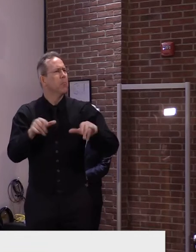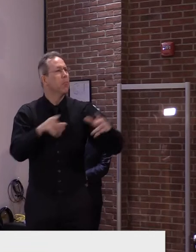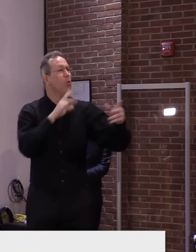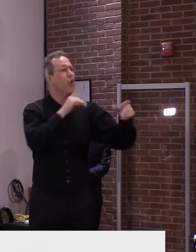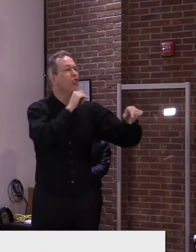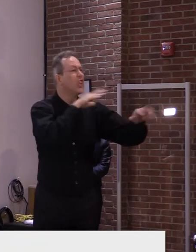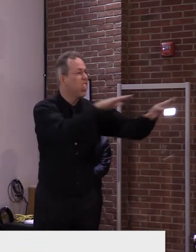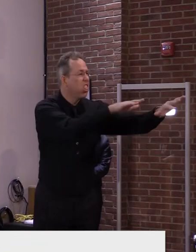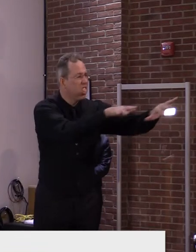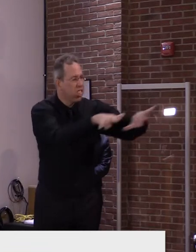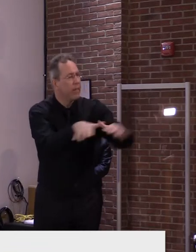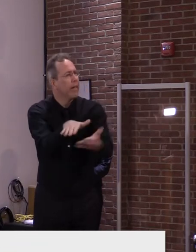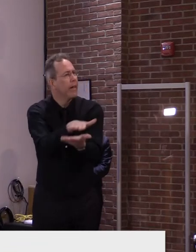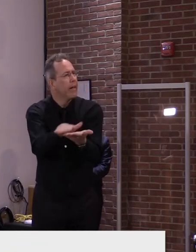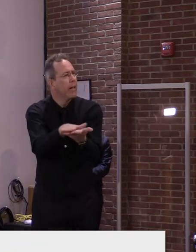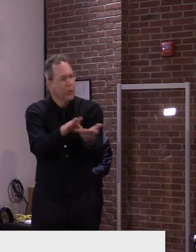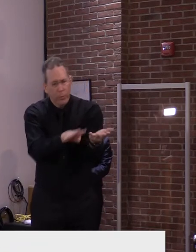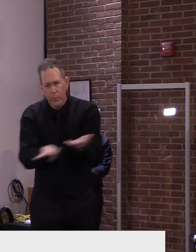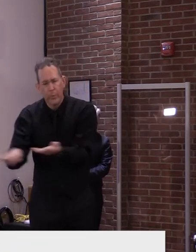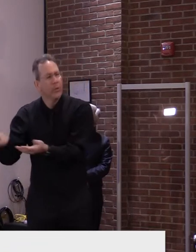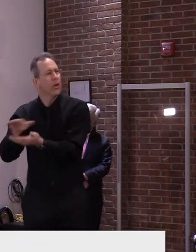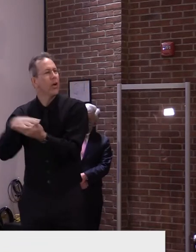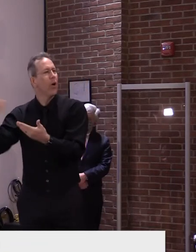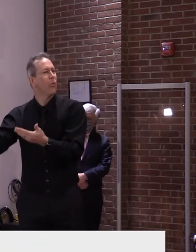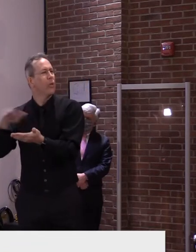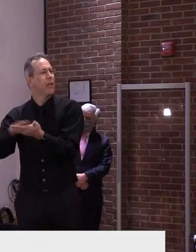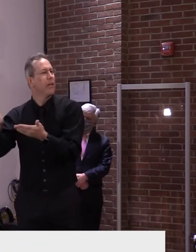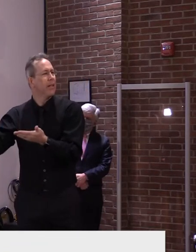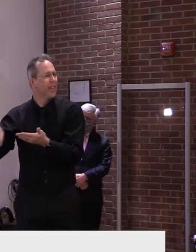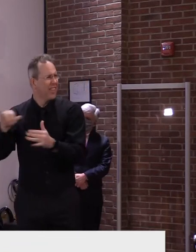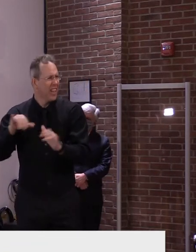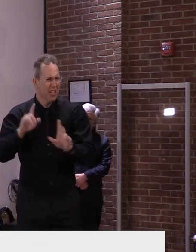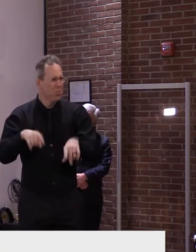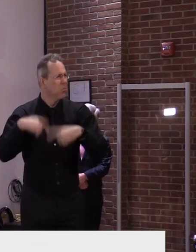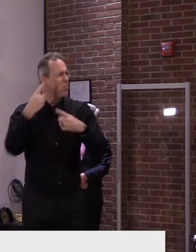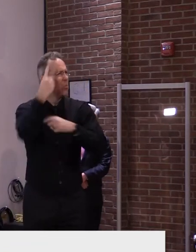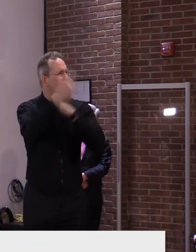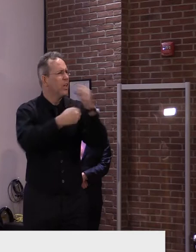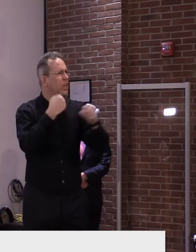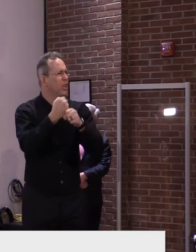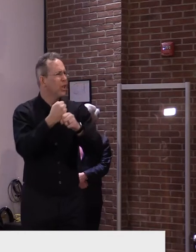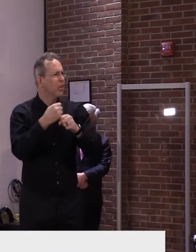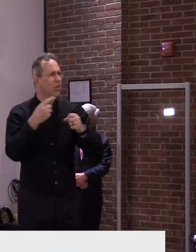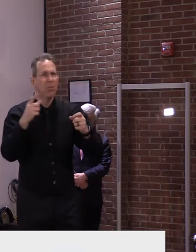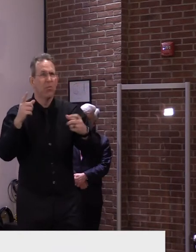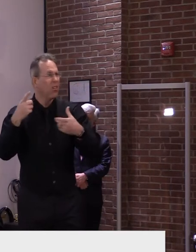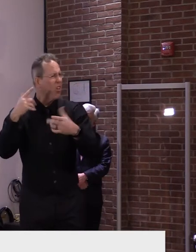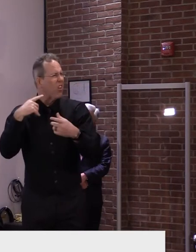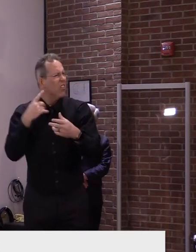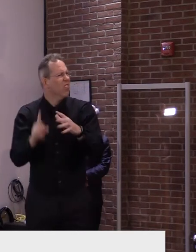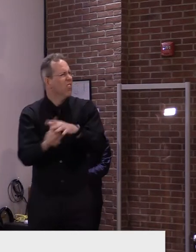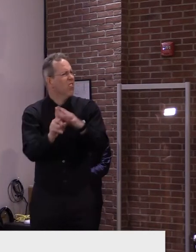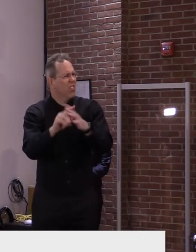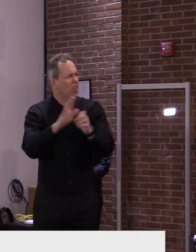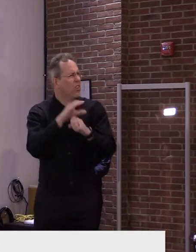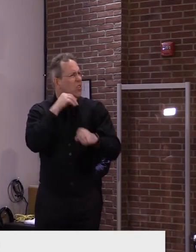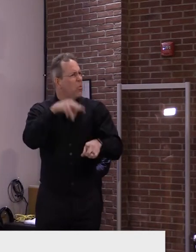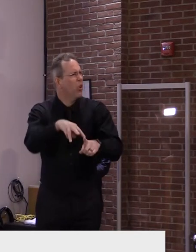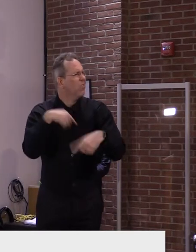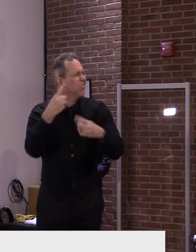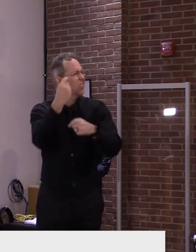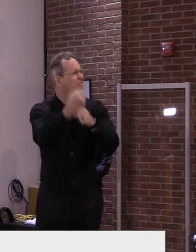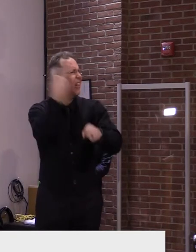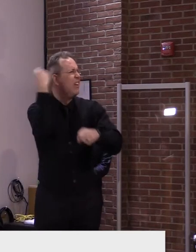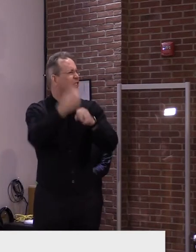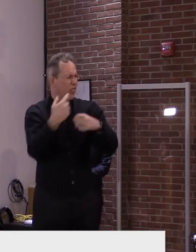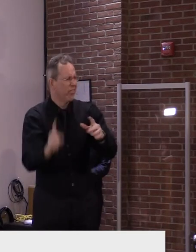of, um, getting the variant strain of coronavirus from drinking the water any more than they should be fearful of getting any